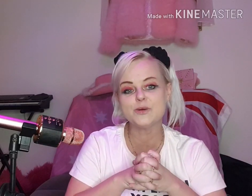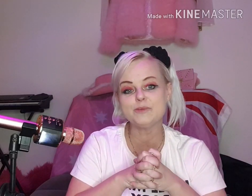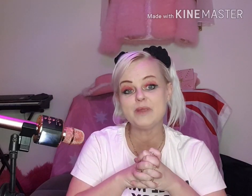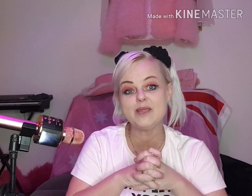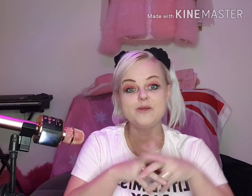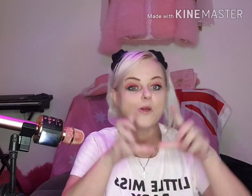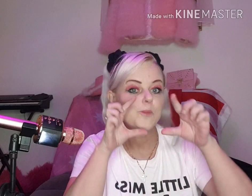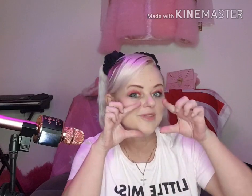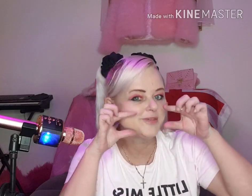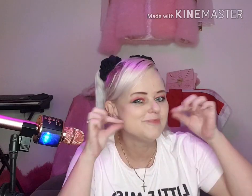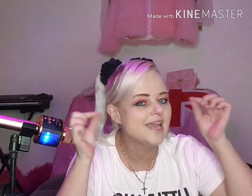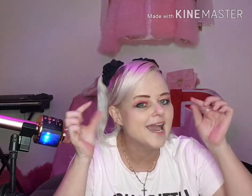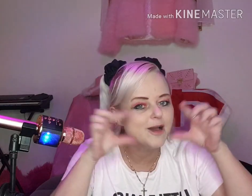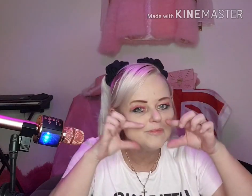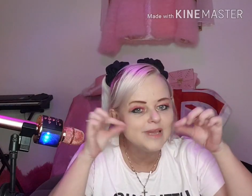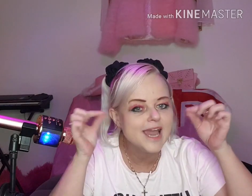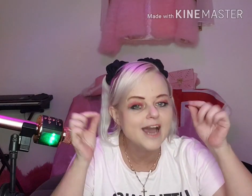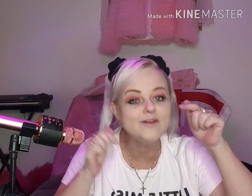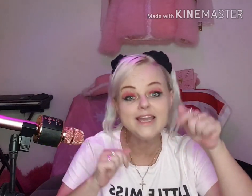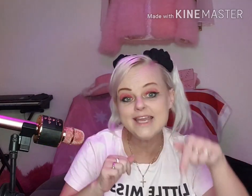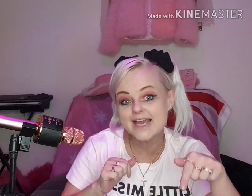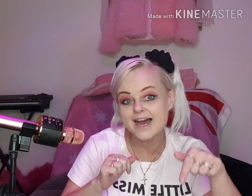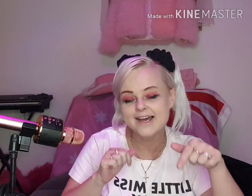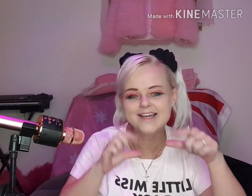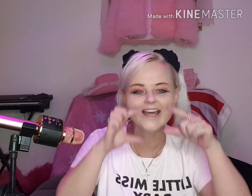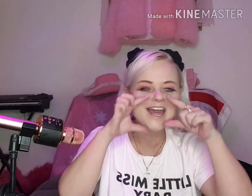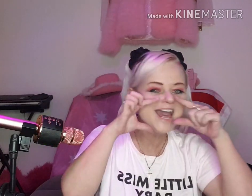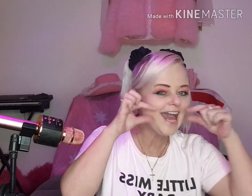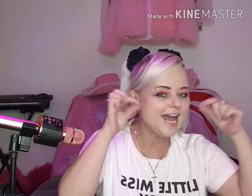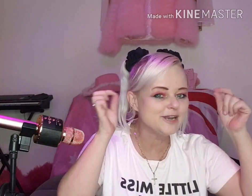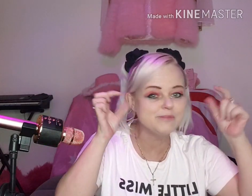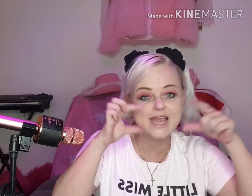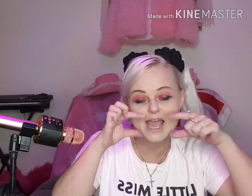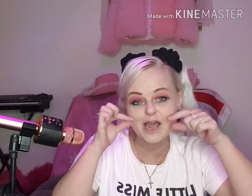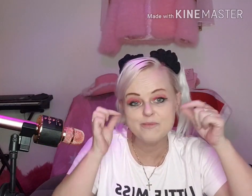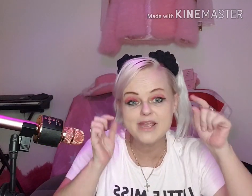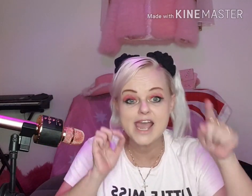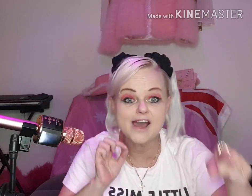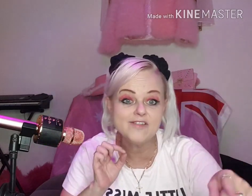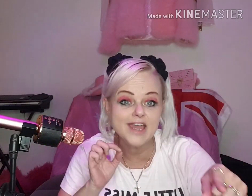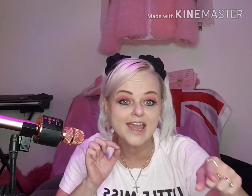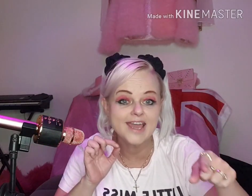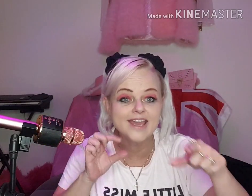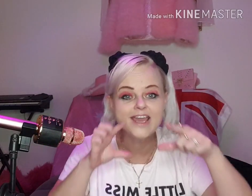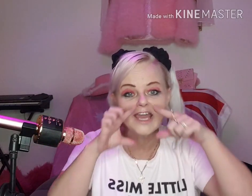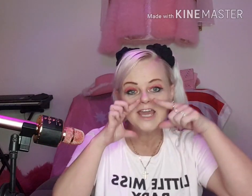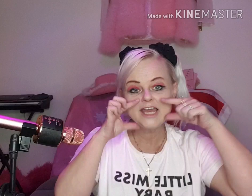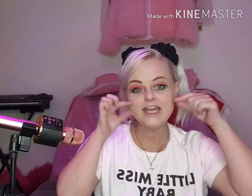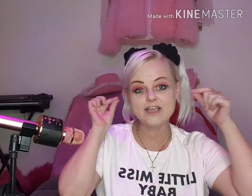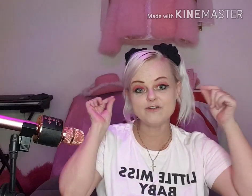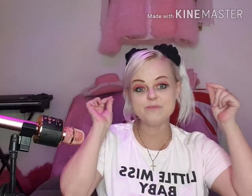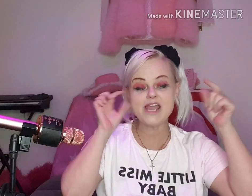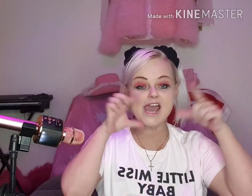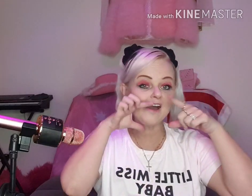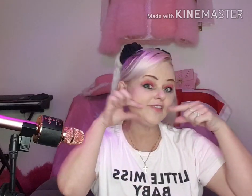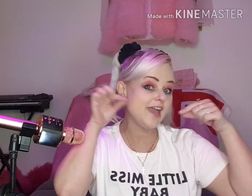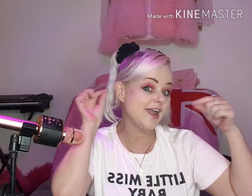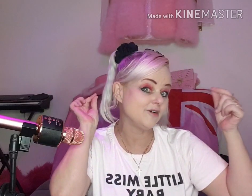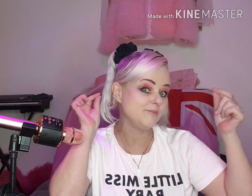So it beats with the meow meow here and a meow meow there. Here a meow there a